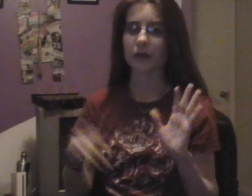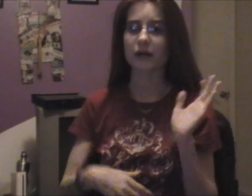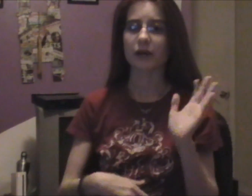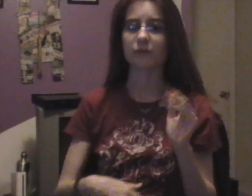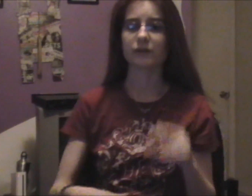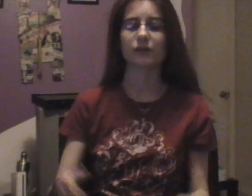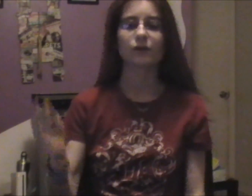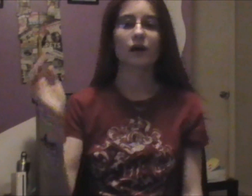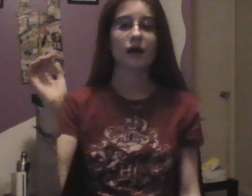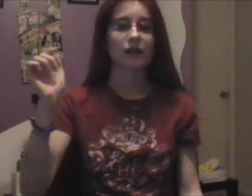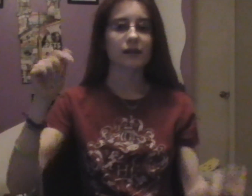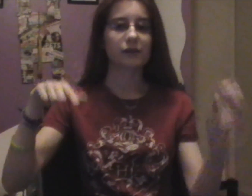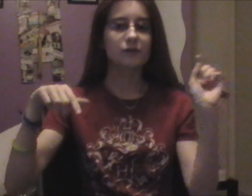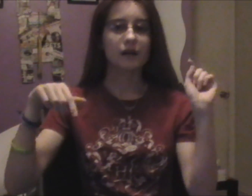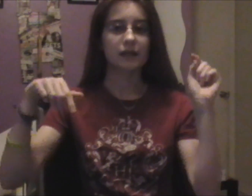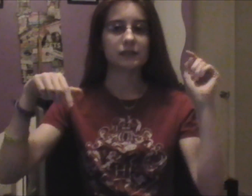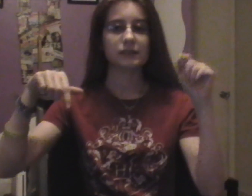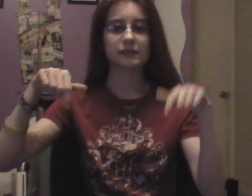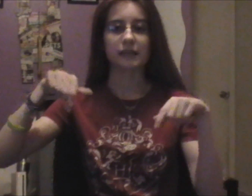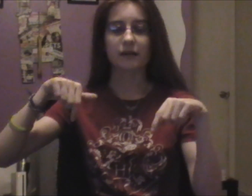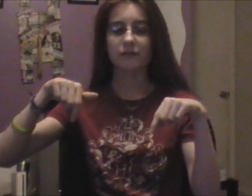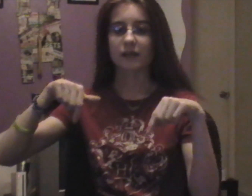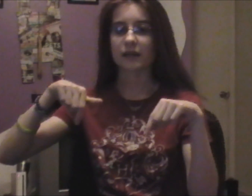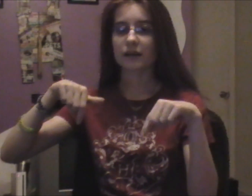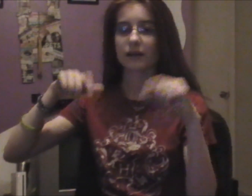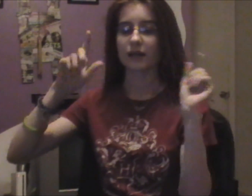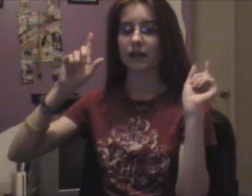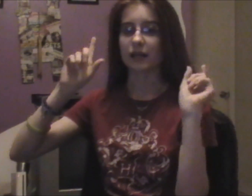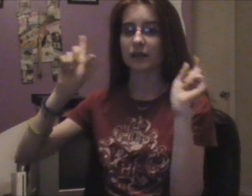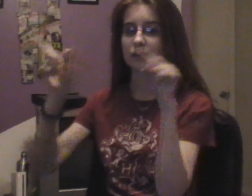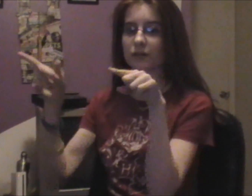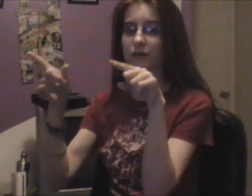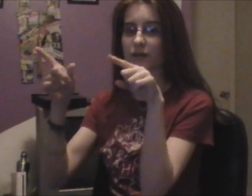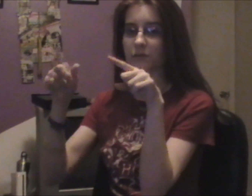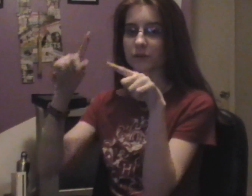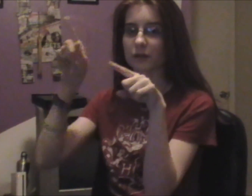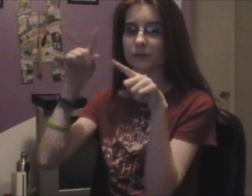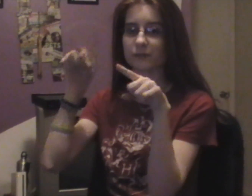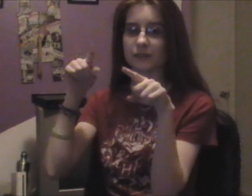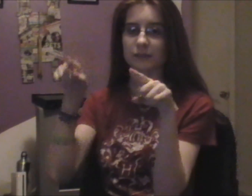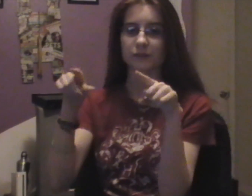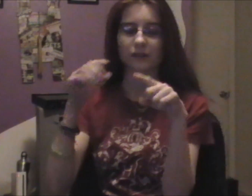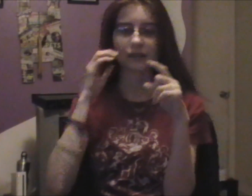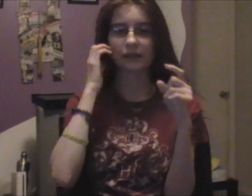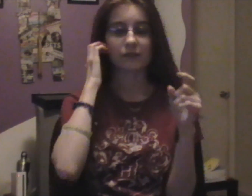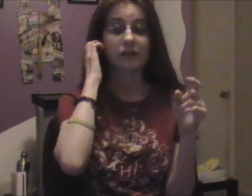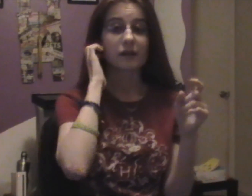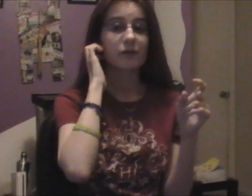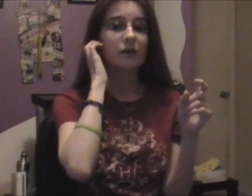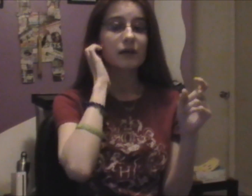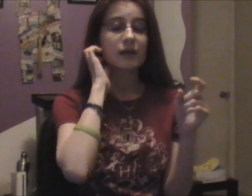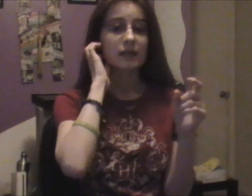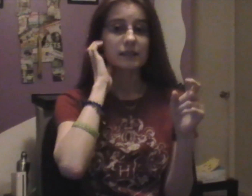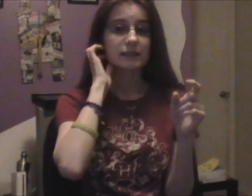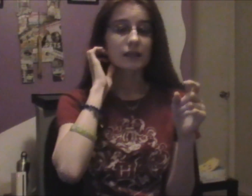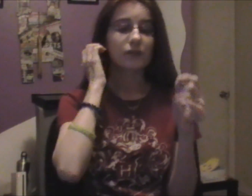out, I will link you guys down there and probably somewhere in the video itself.